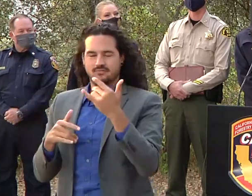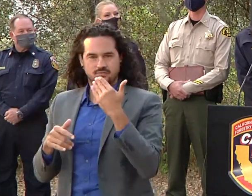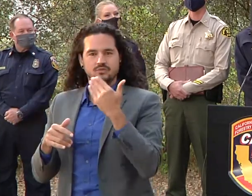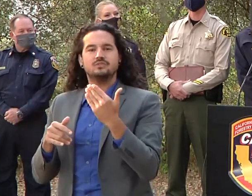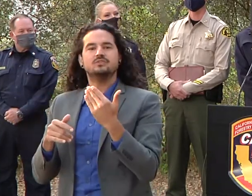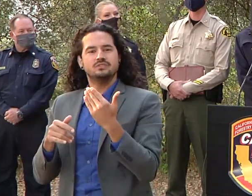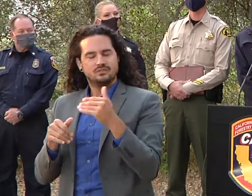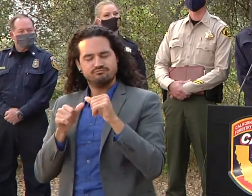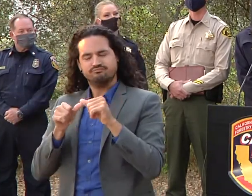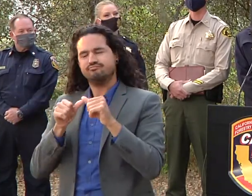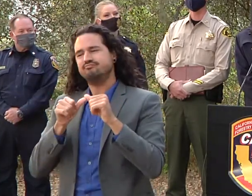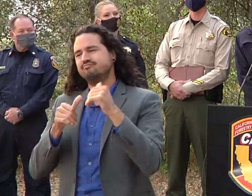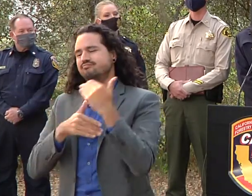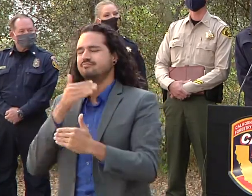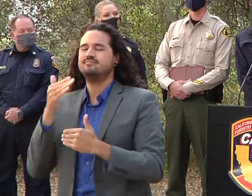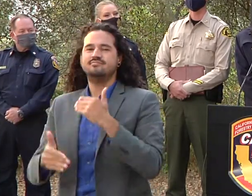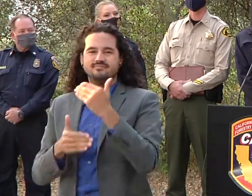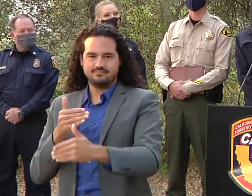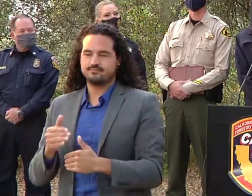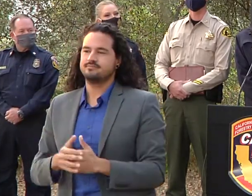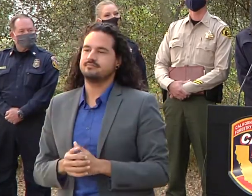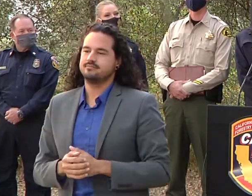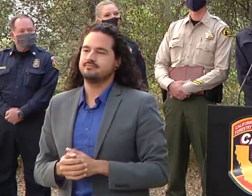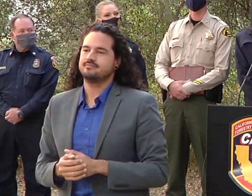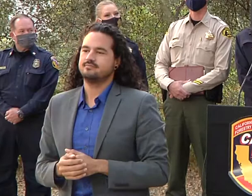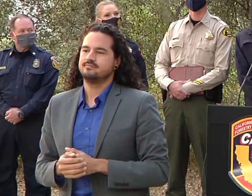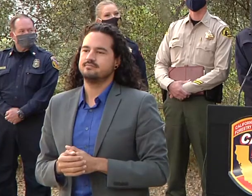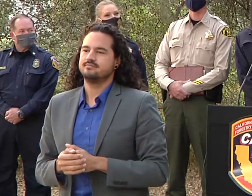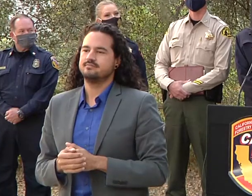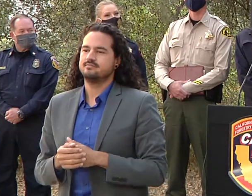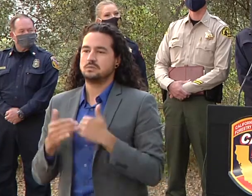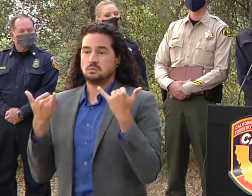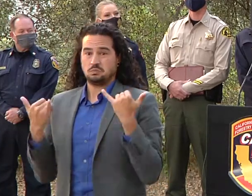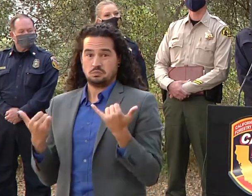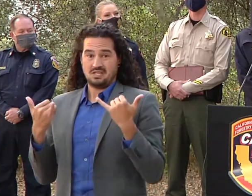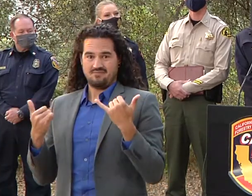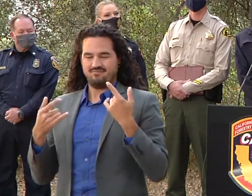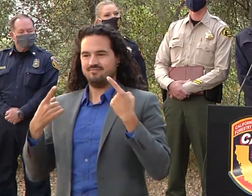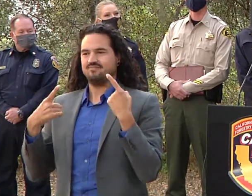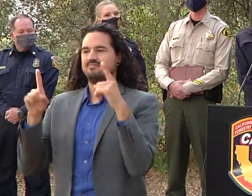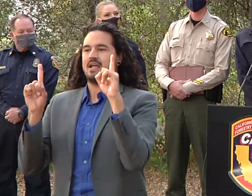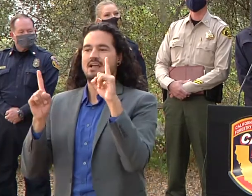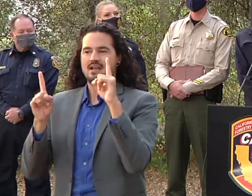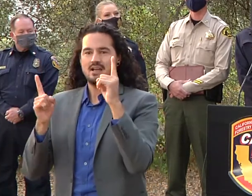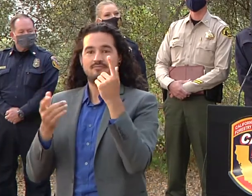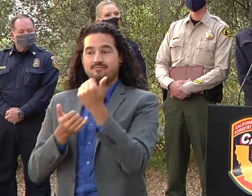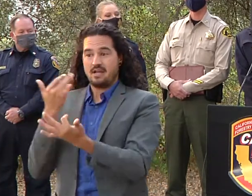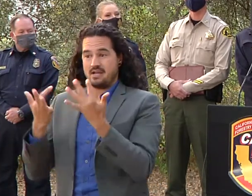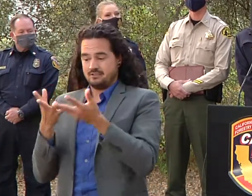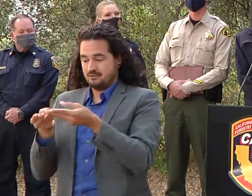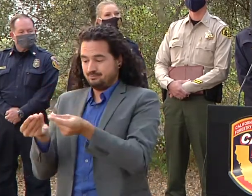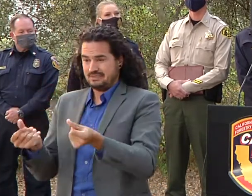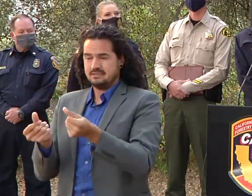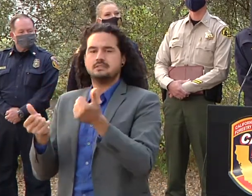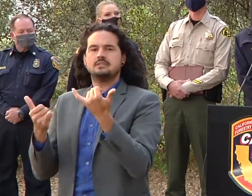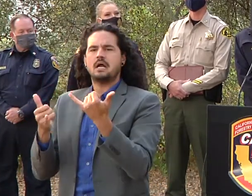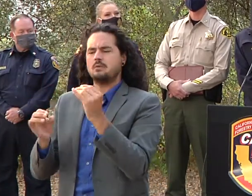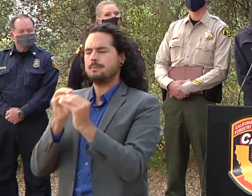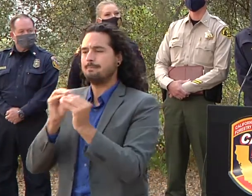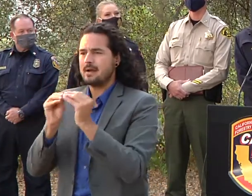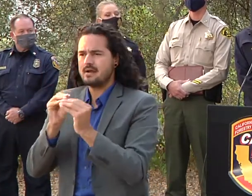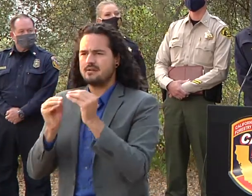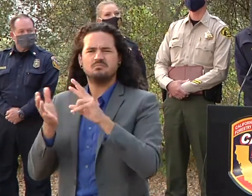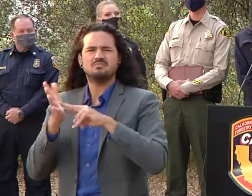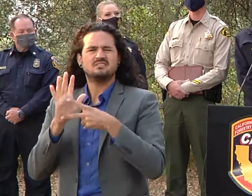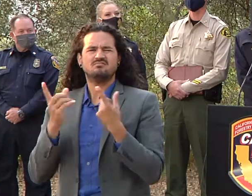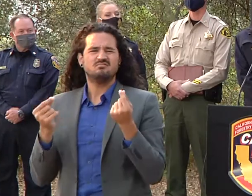and then today was the first day that we started fire suppression repair so those teams are going in and uh and cleaning up our